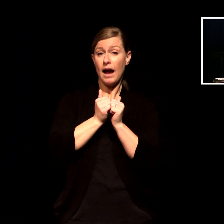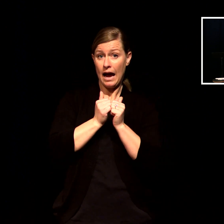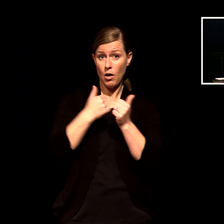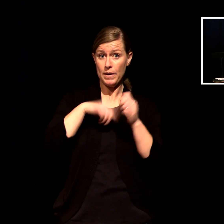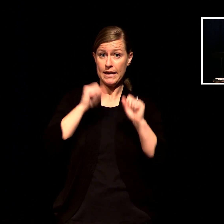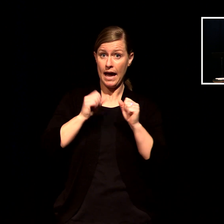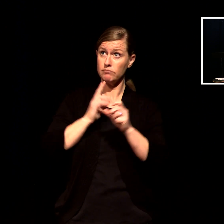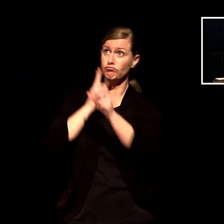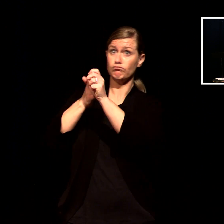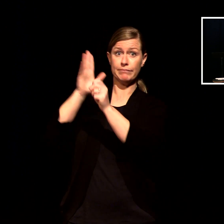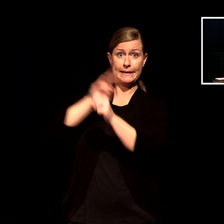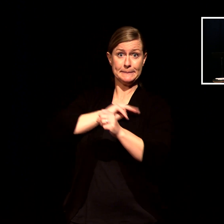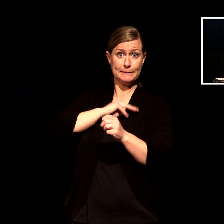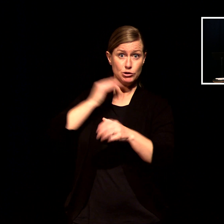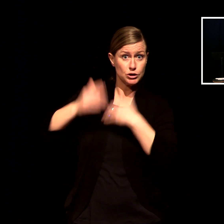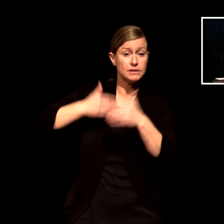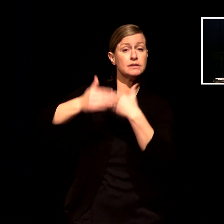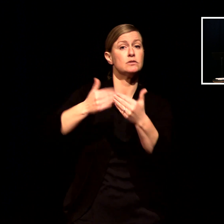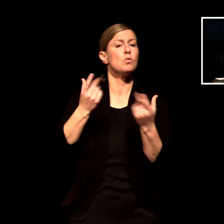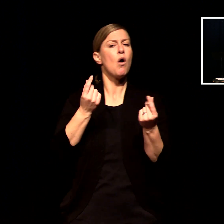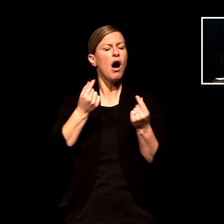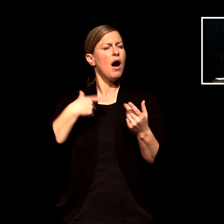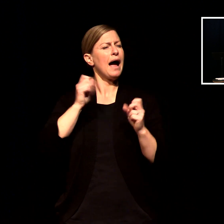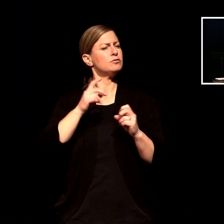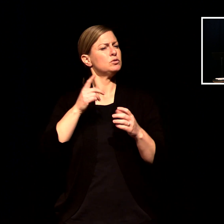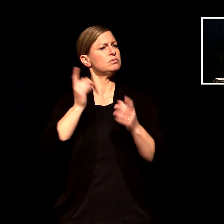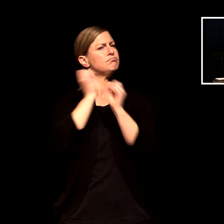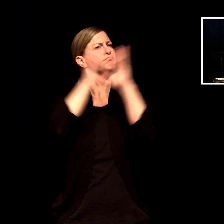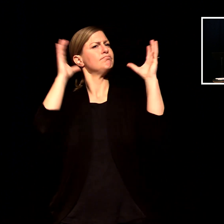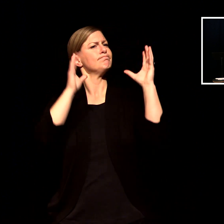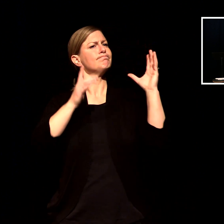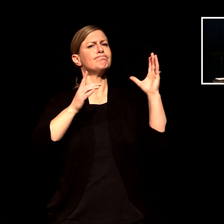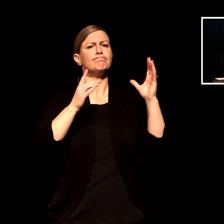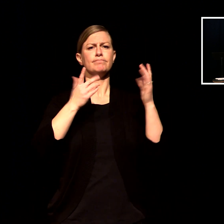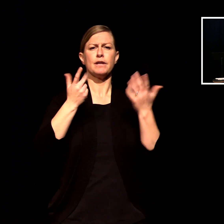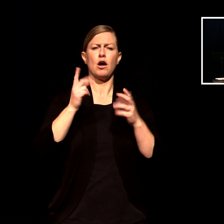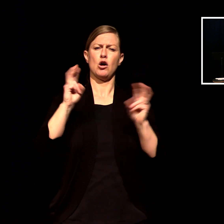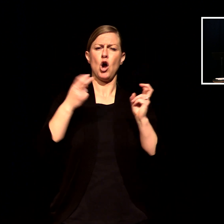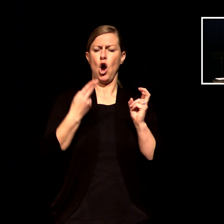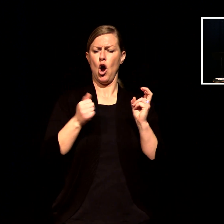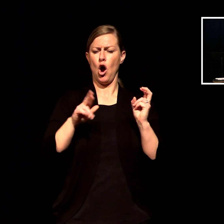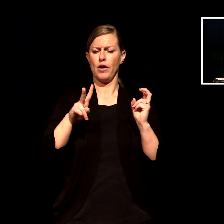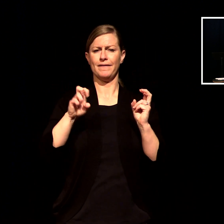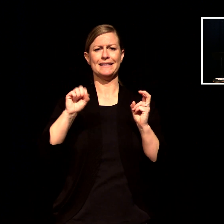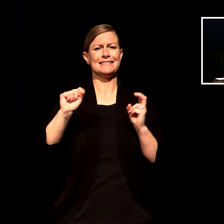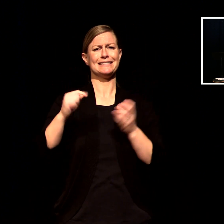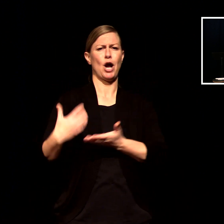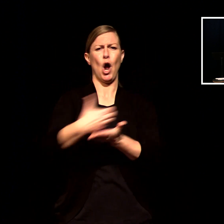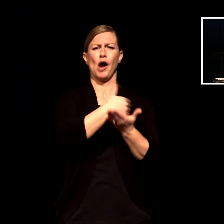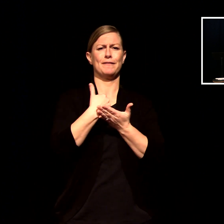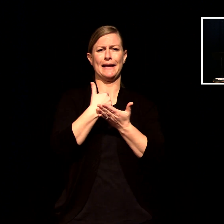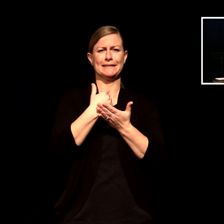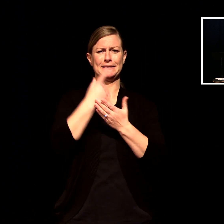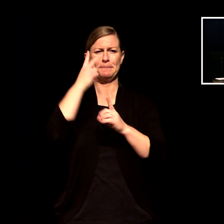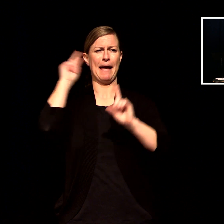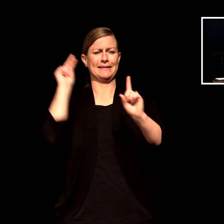gospel i could spend the entire sermon talking about the needs of the world but i think you understand that i think you see the needs of the world every day